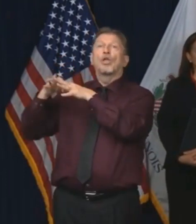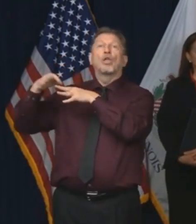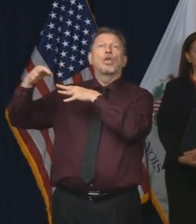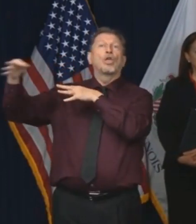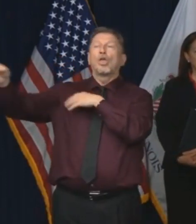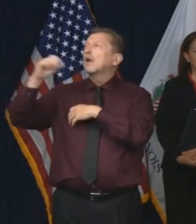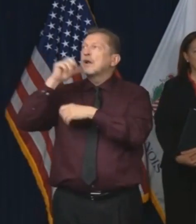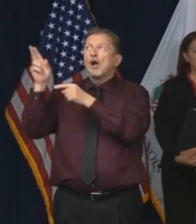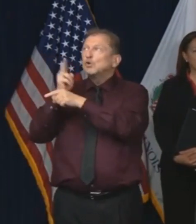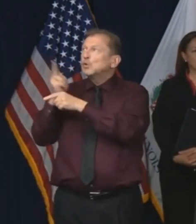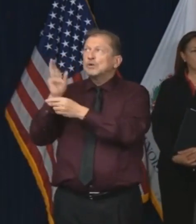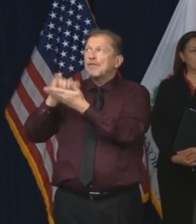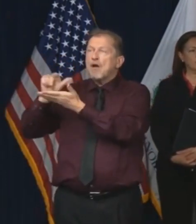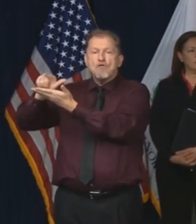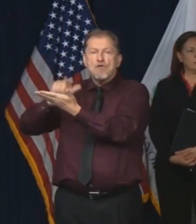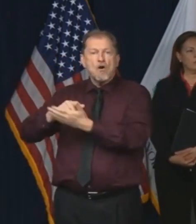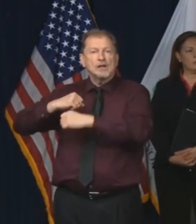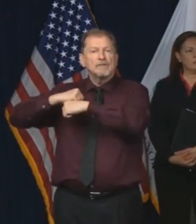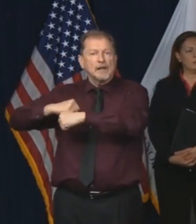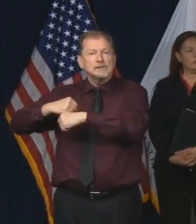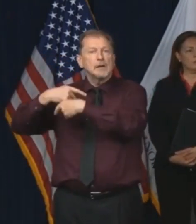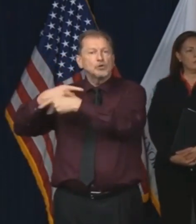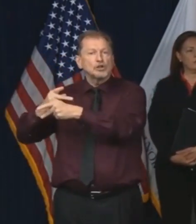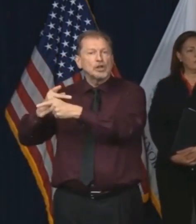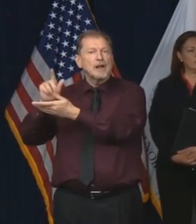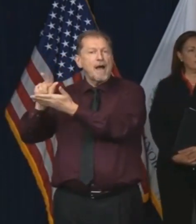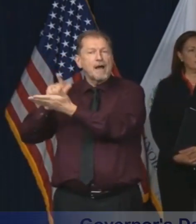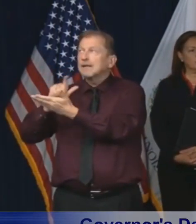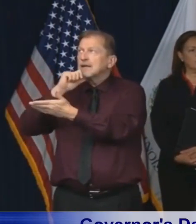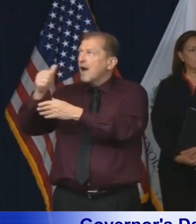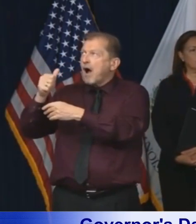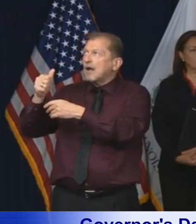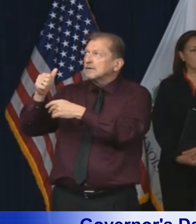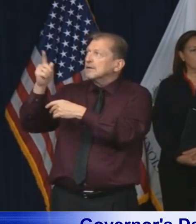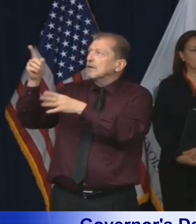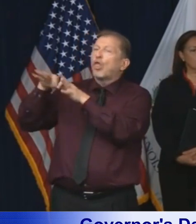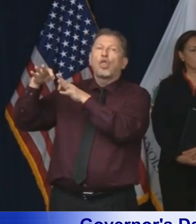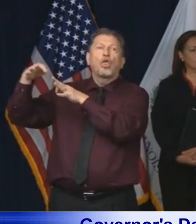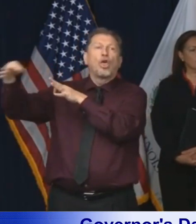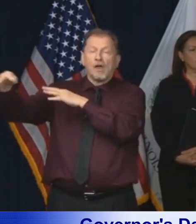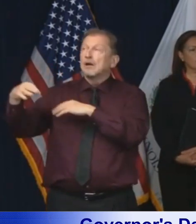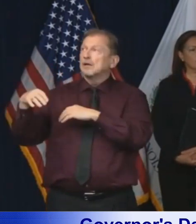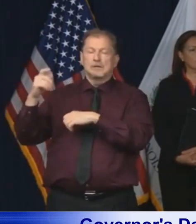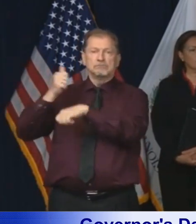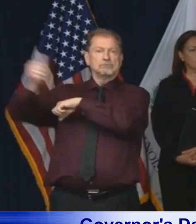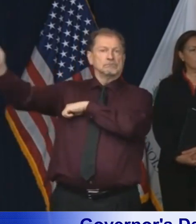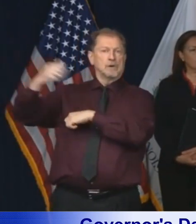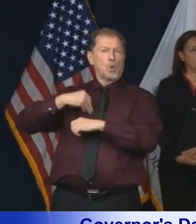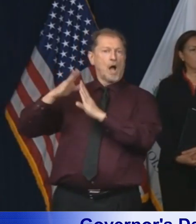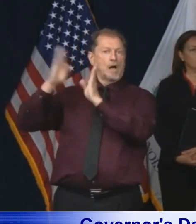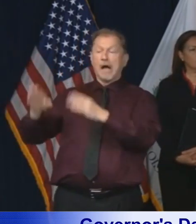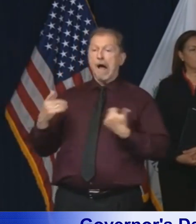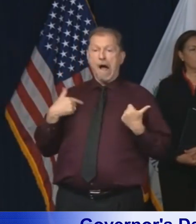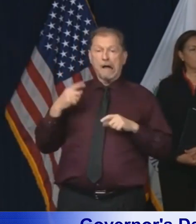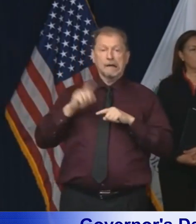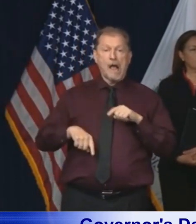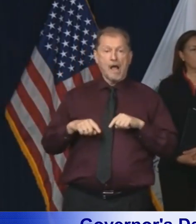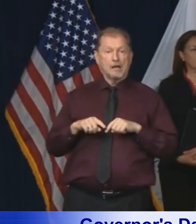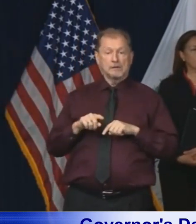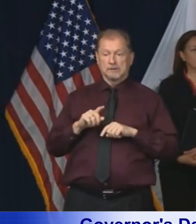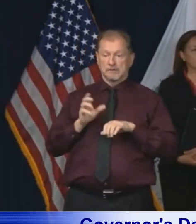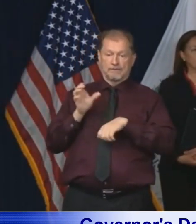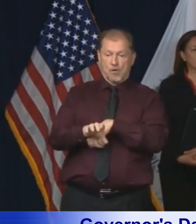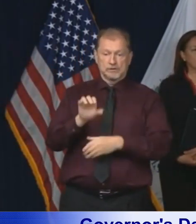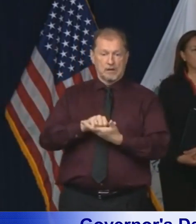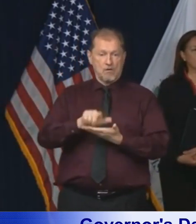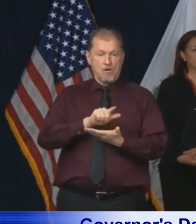to use the Defense Production Act to do this to help us across the country. The White House, I can't invoke the Defense Production Act.